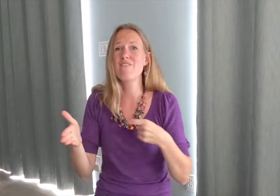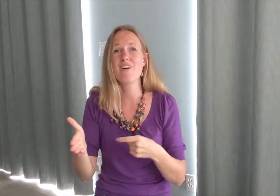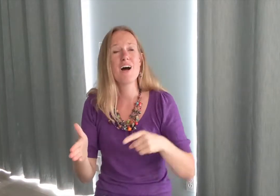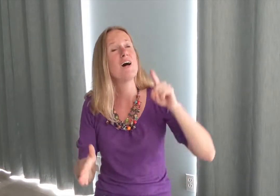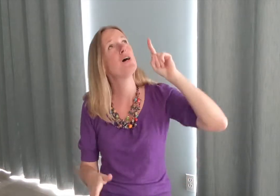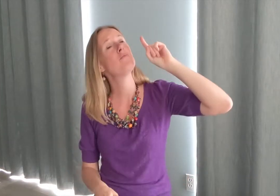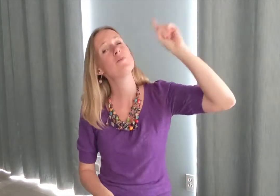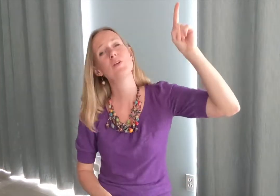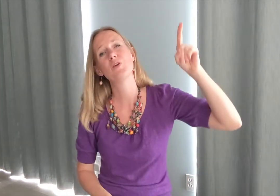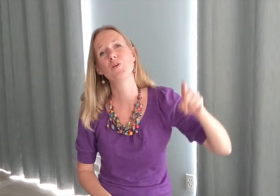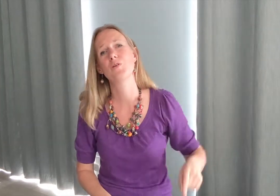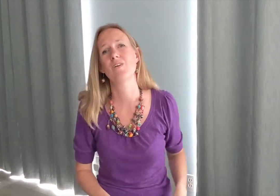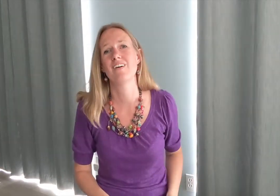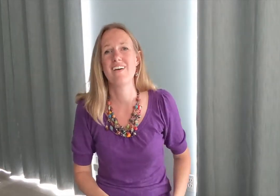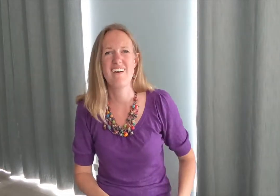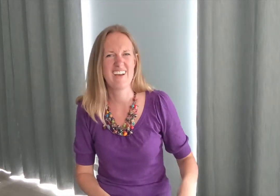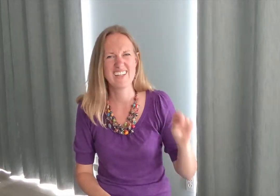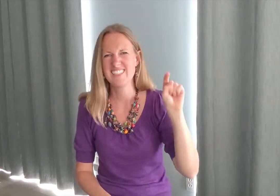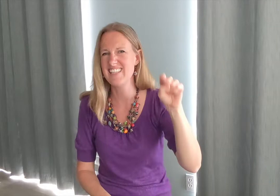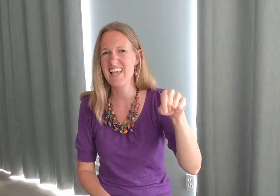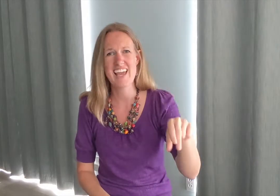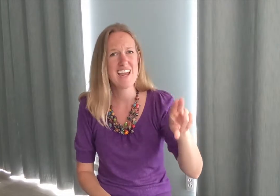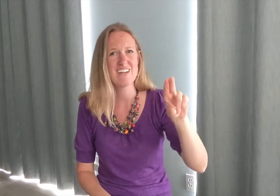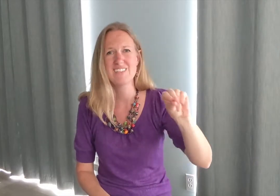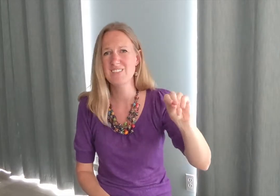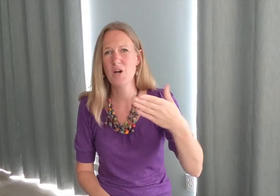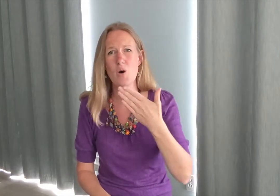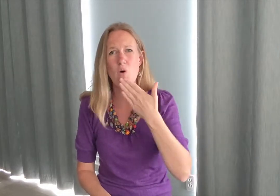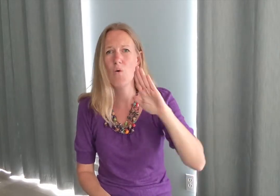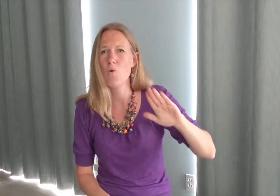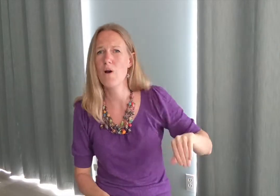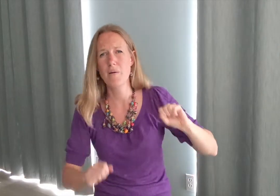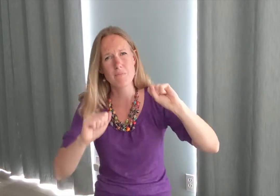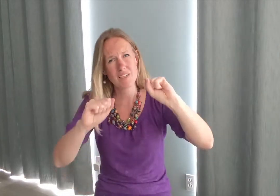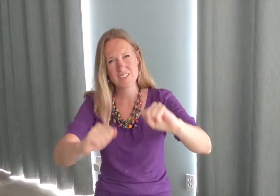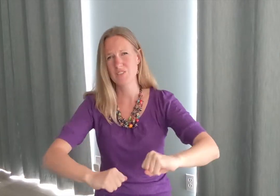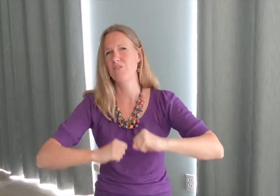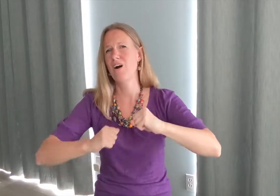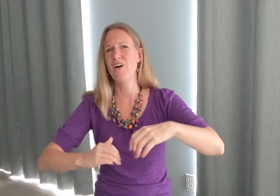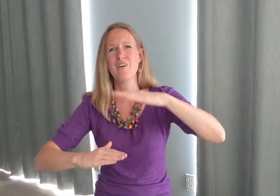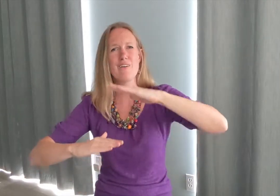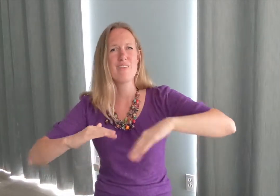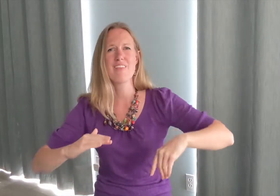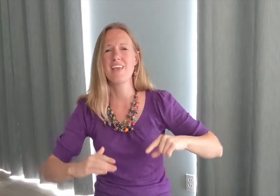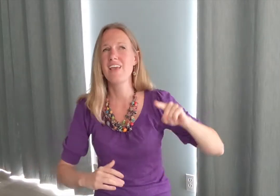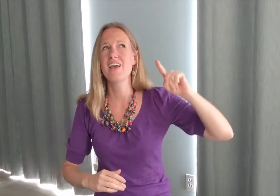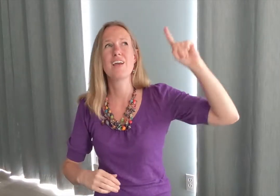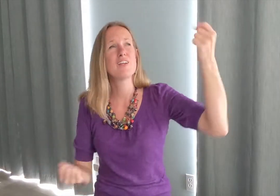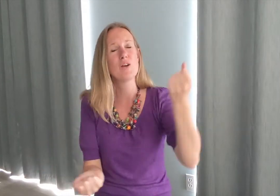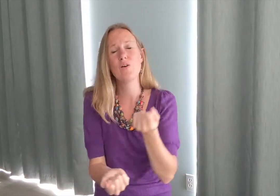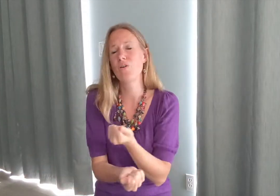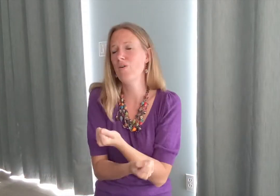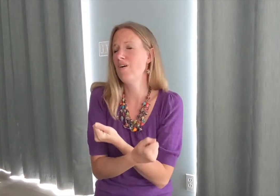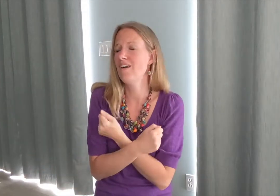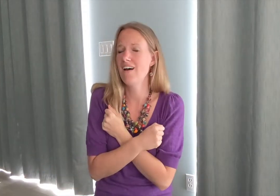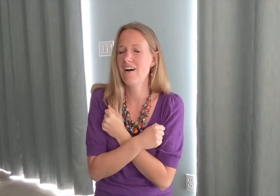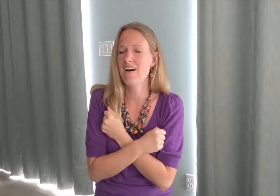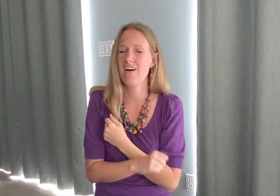from you Cause there's no weapon stronger than your love